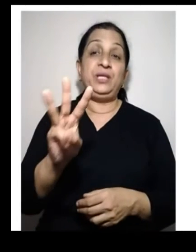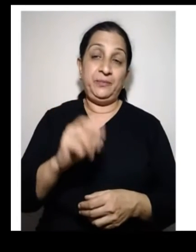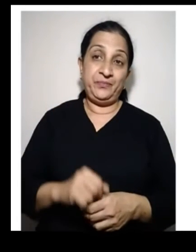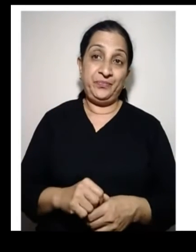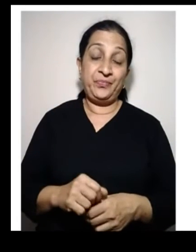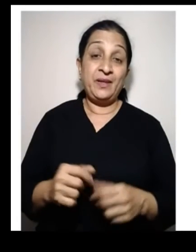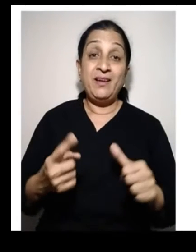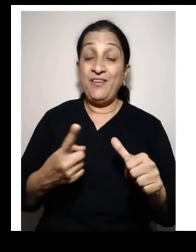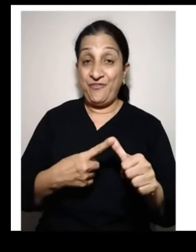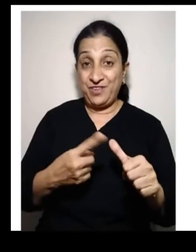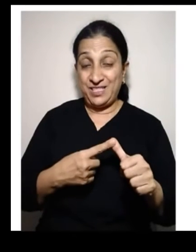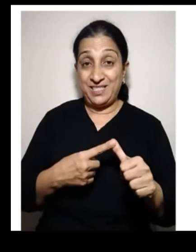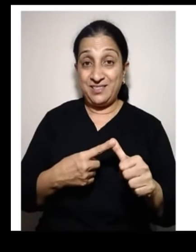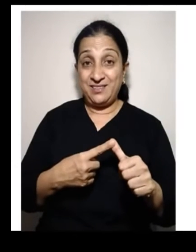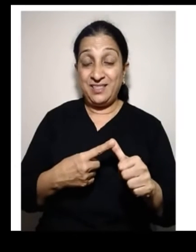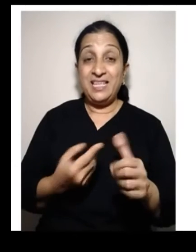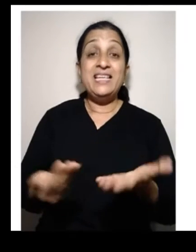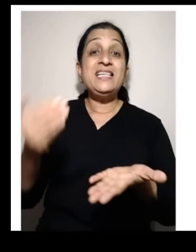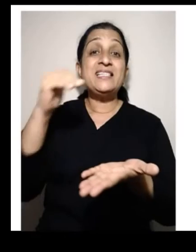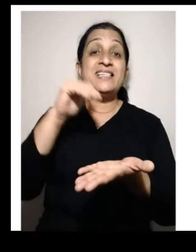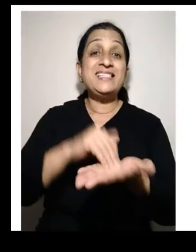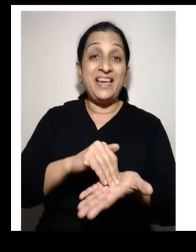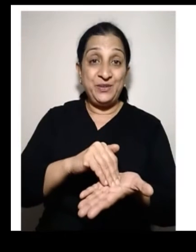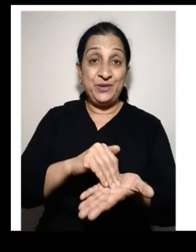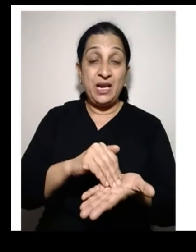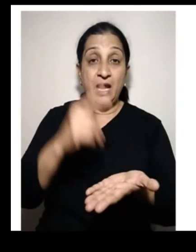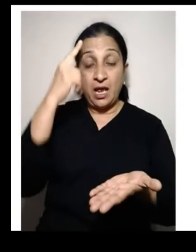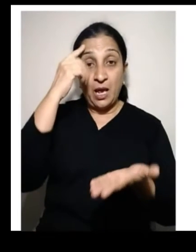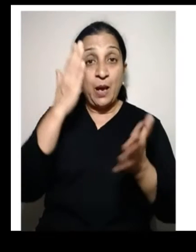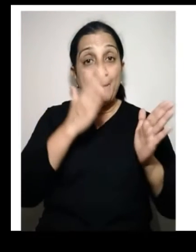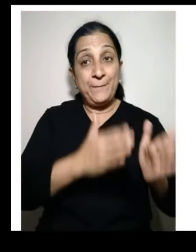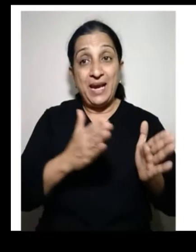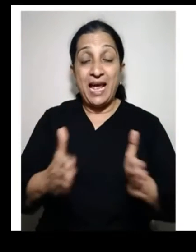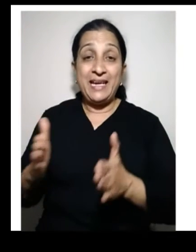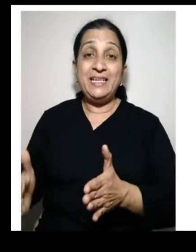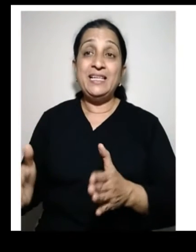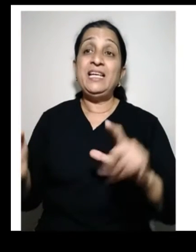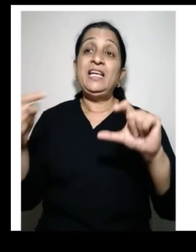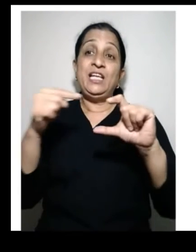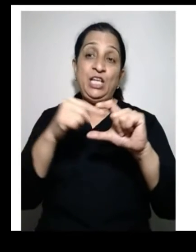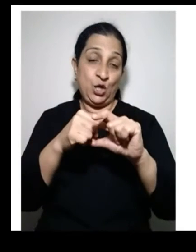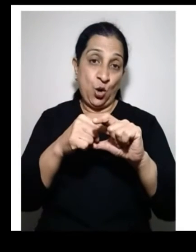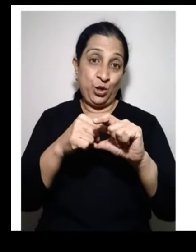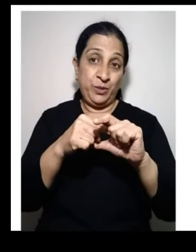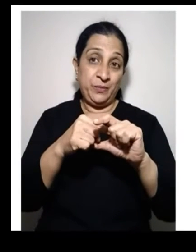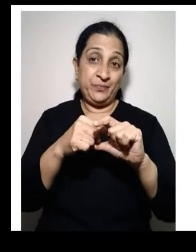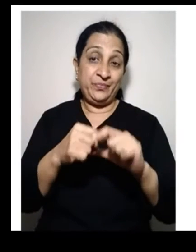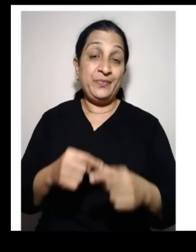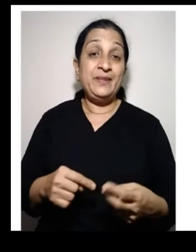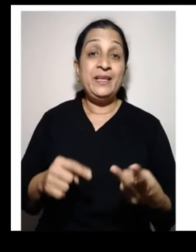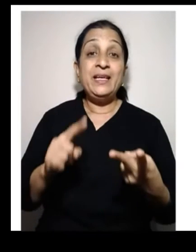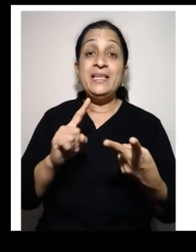Three. First, central planned economy.